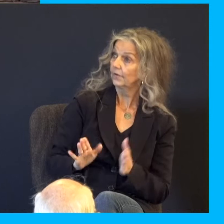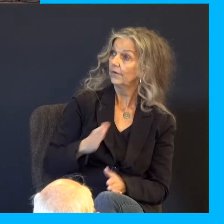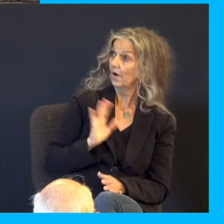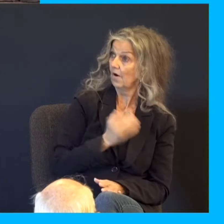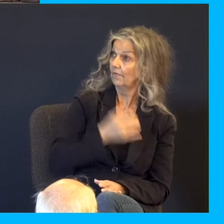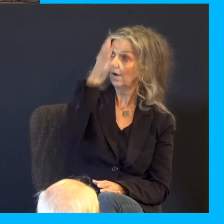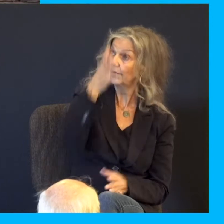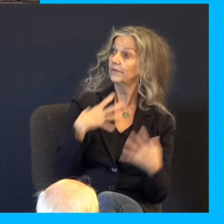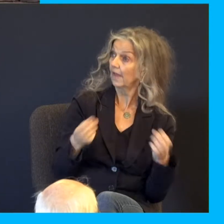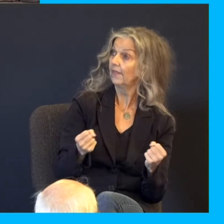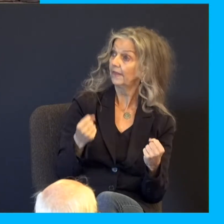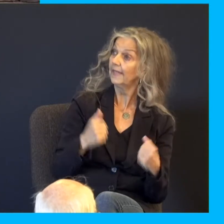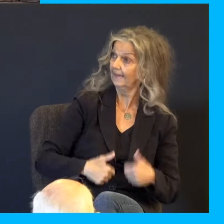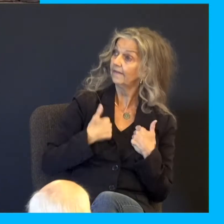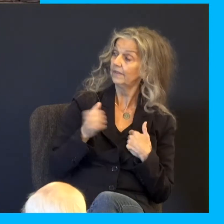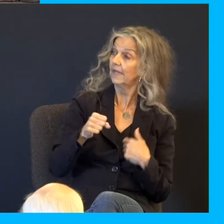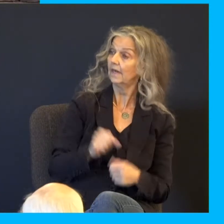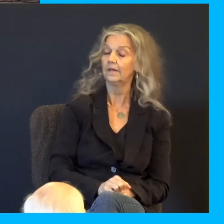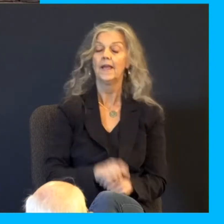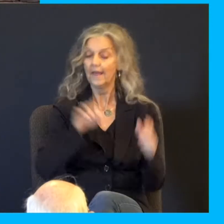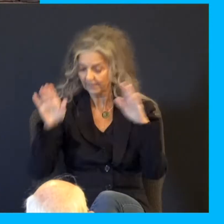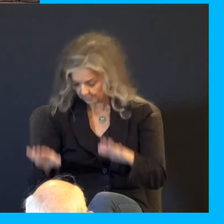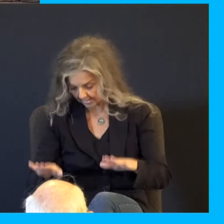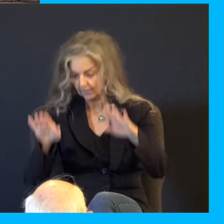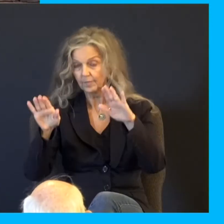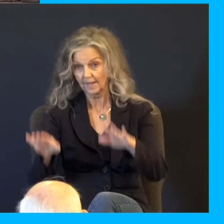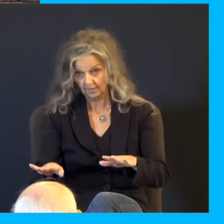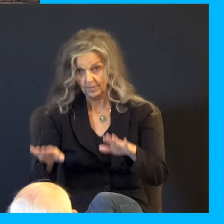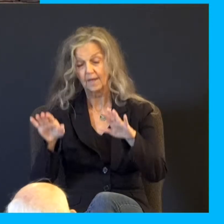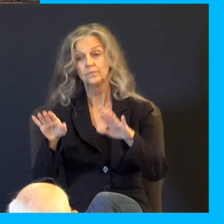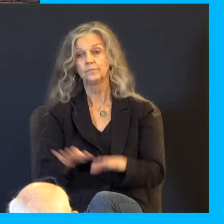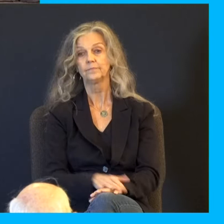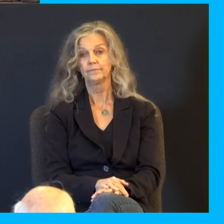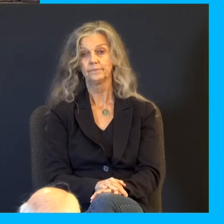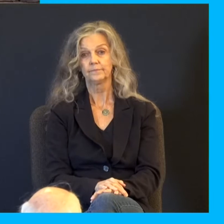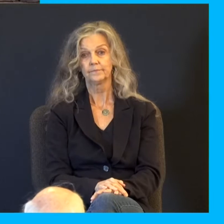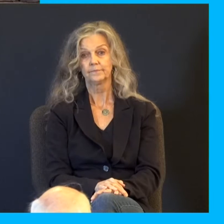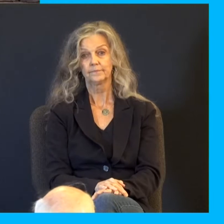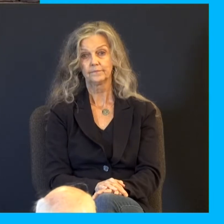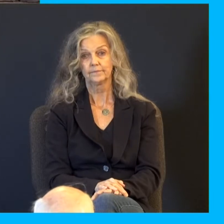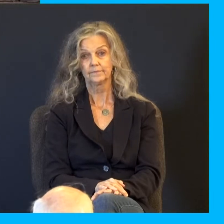and he is yet alive. And they bowed down their heads and made obeisance. And the first dream was fulfilled.